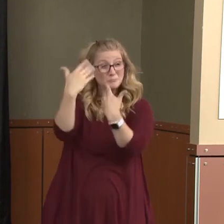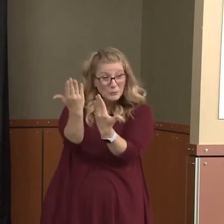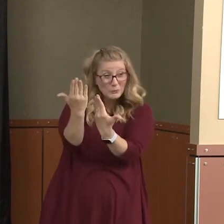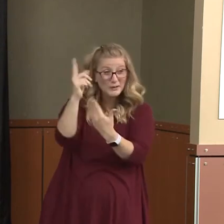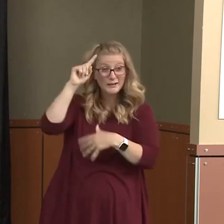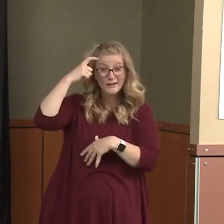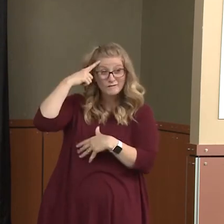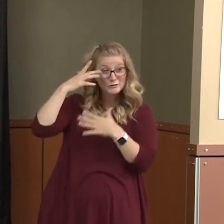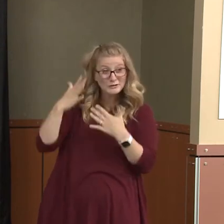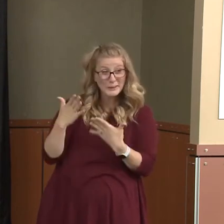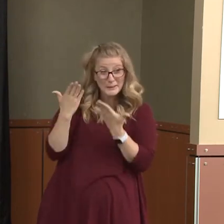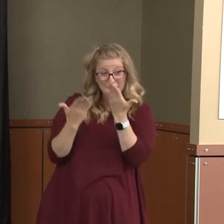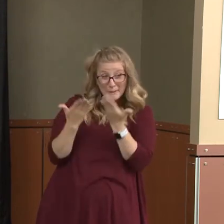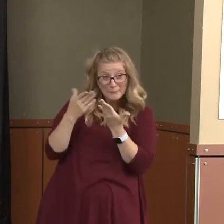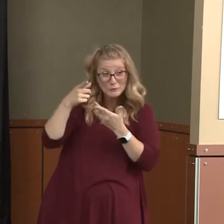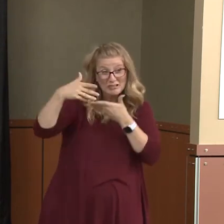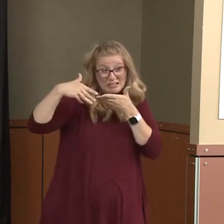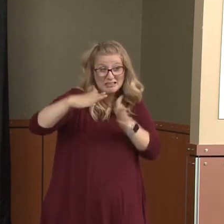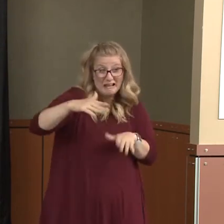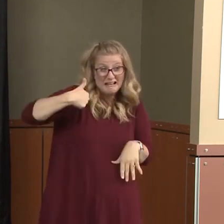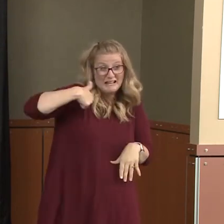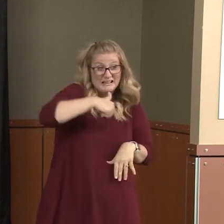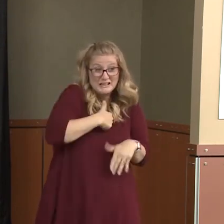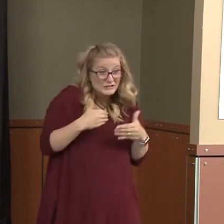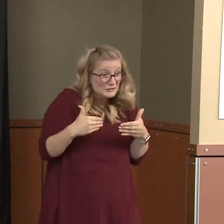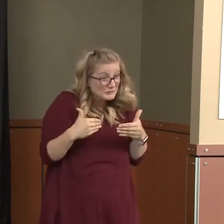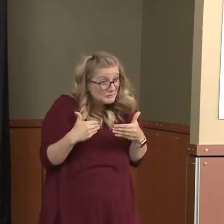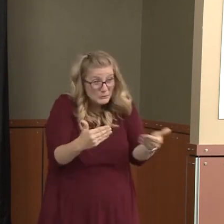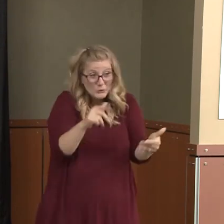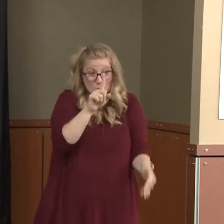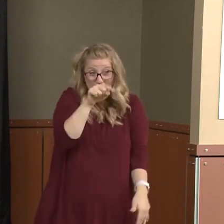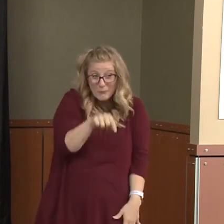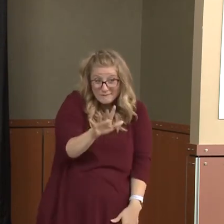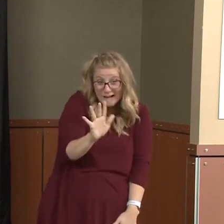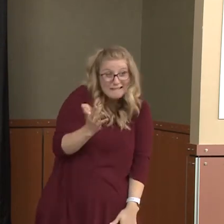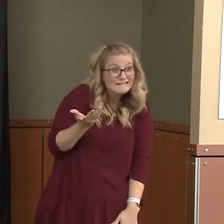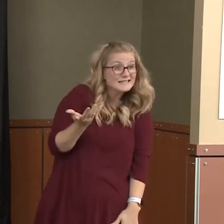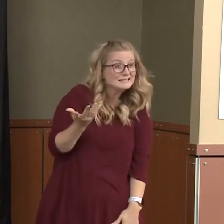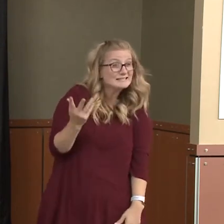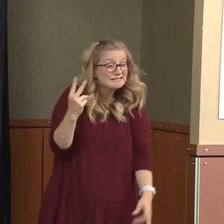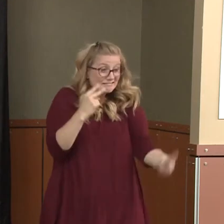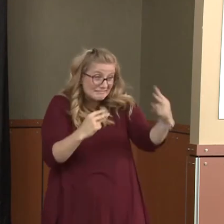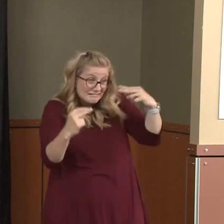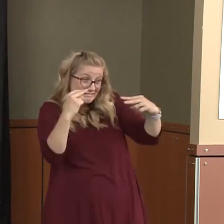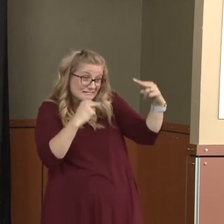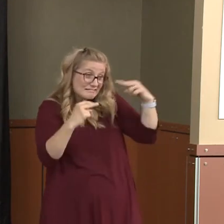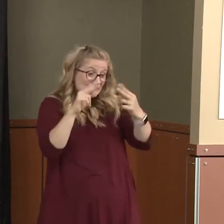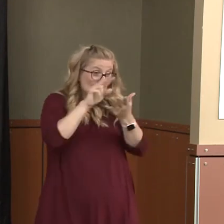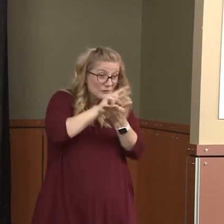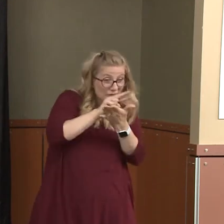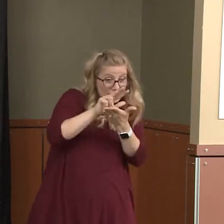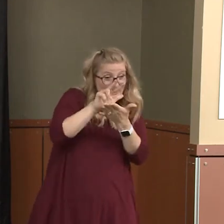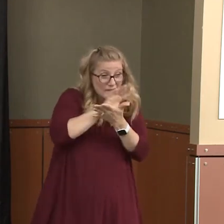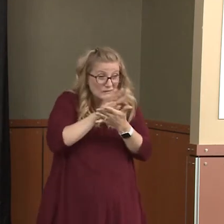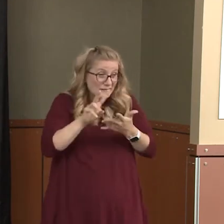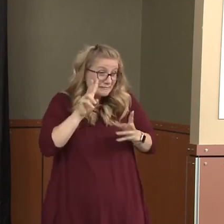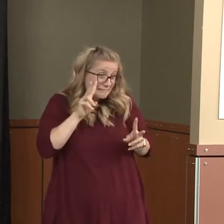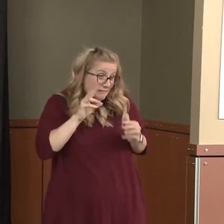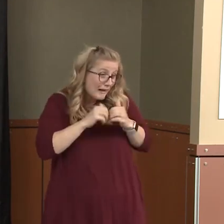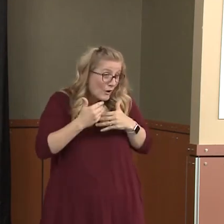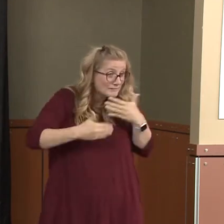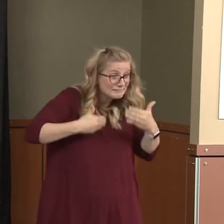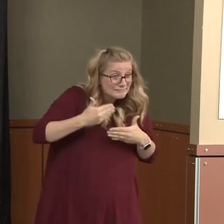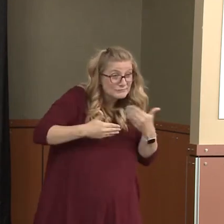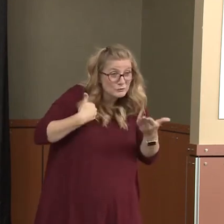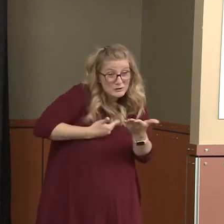just allow us to move to 1.5 now, monitor us for the next three or four weeks, and let us demonstrate to